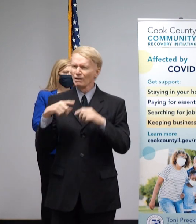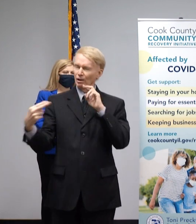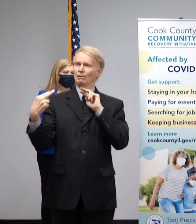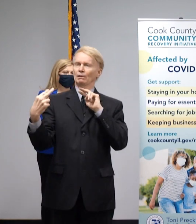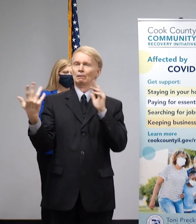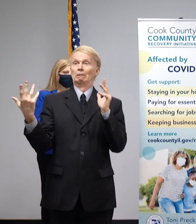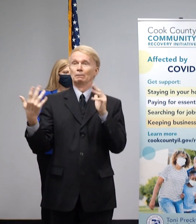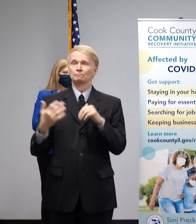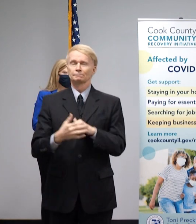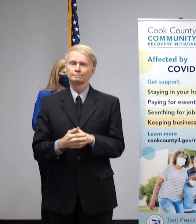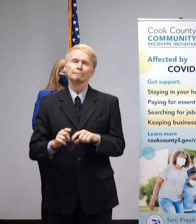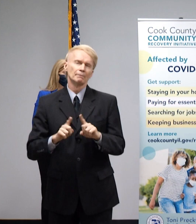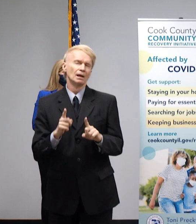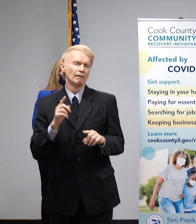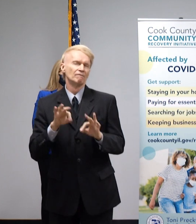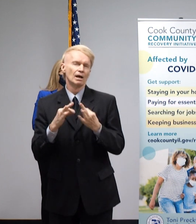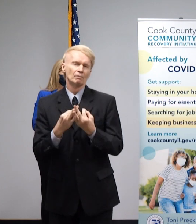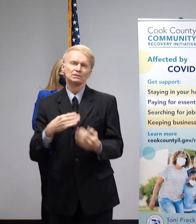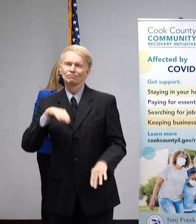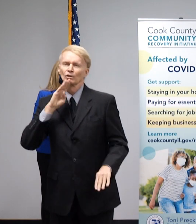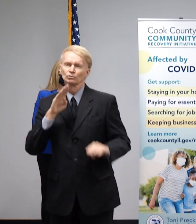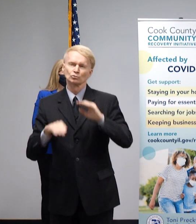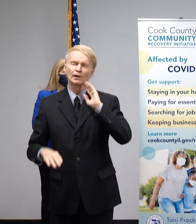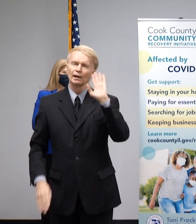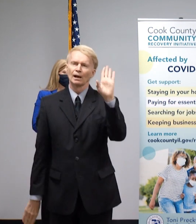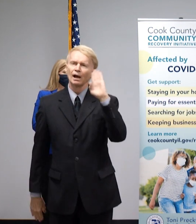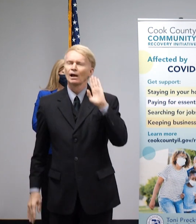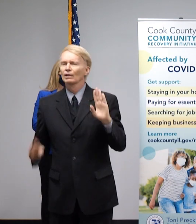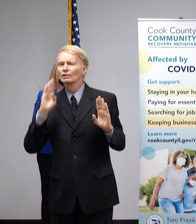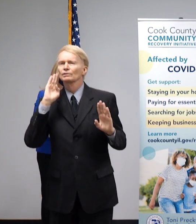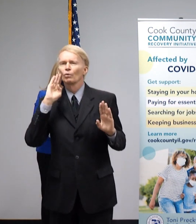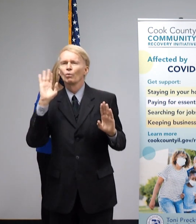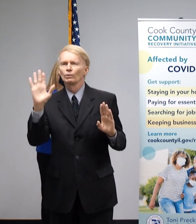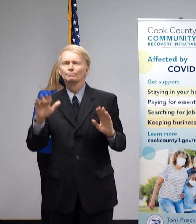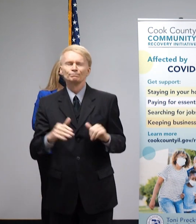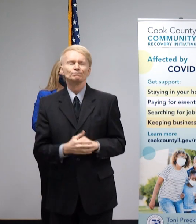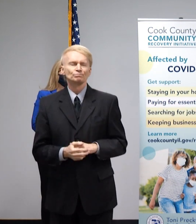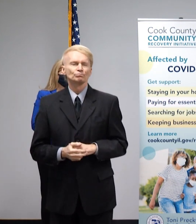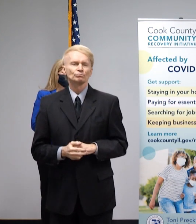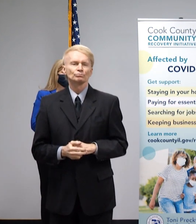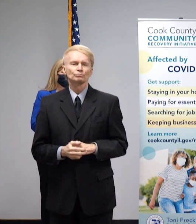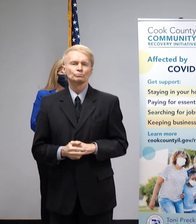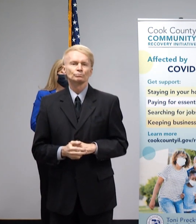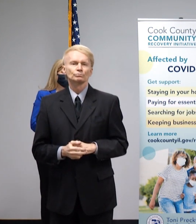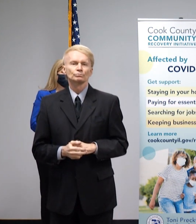And there are families that I know that are frustrated. There are families that are being,